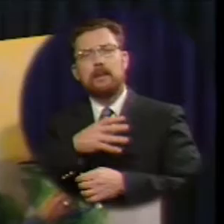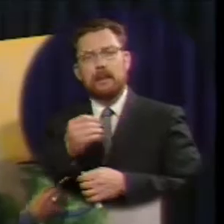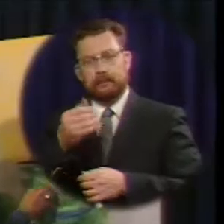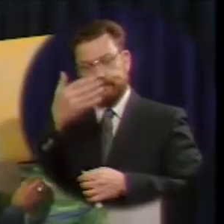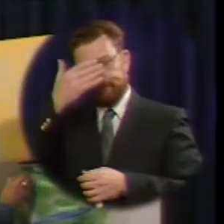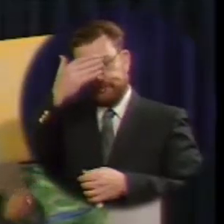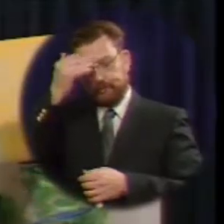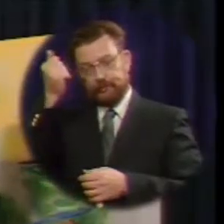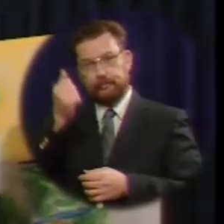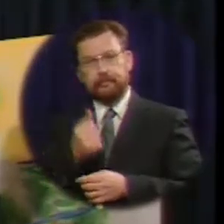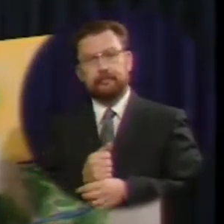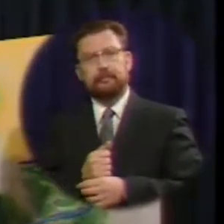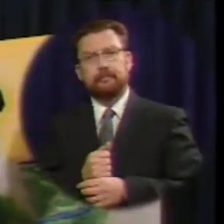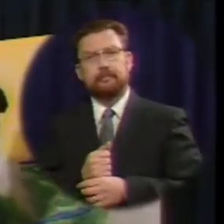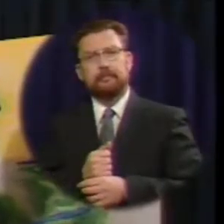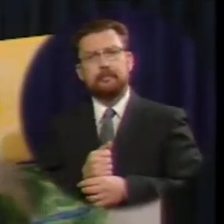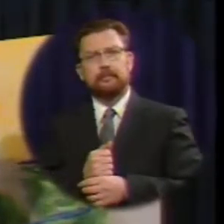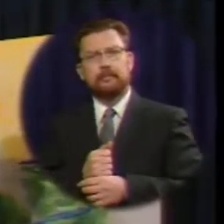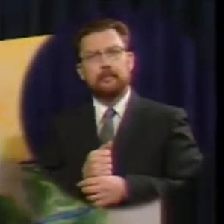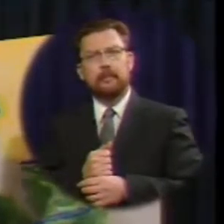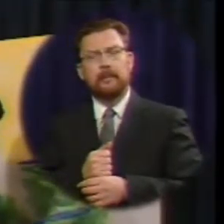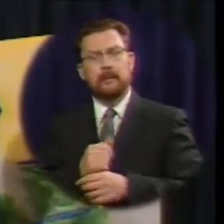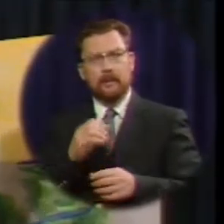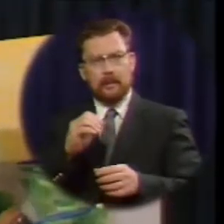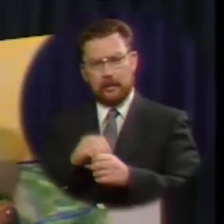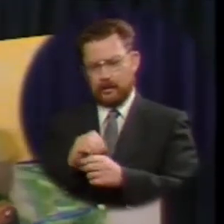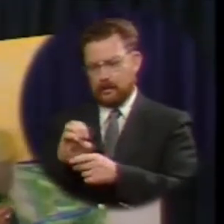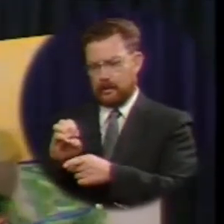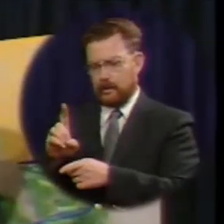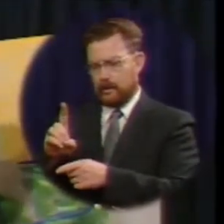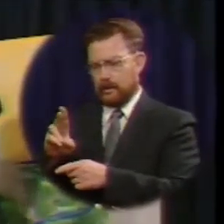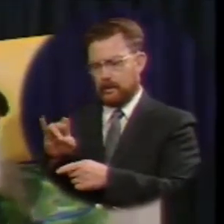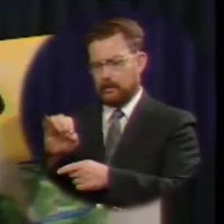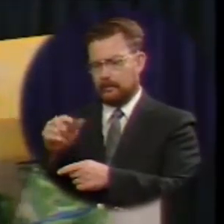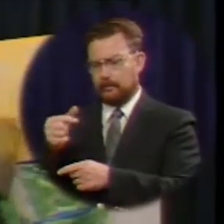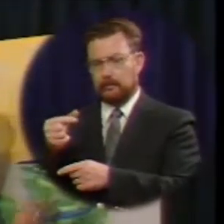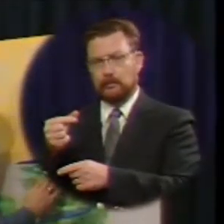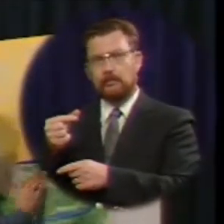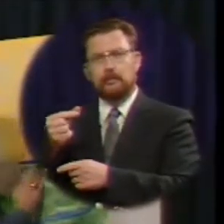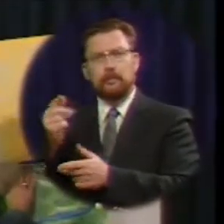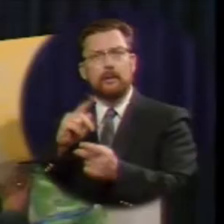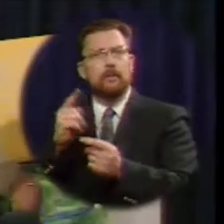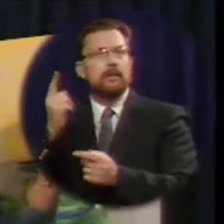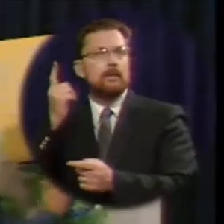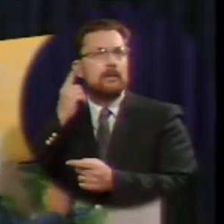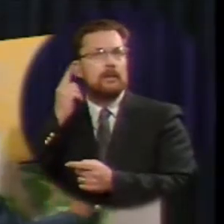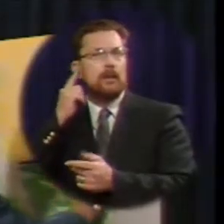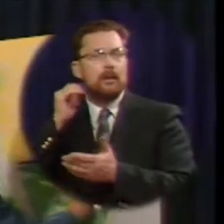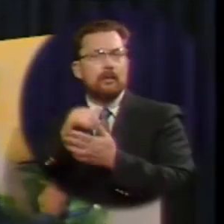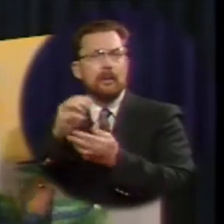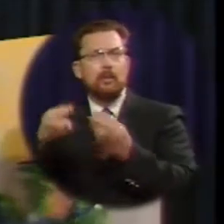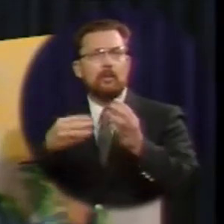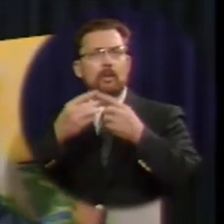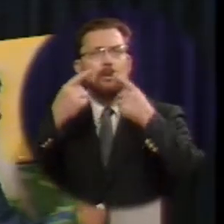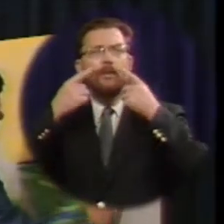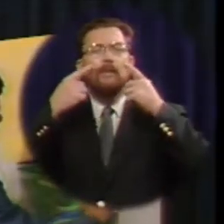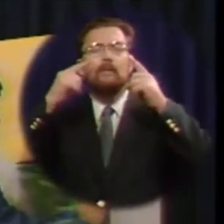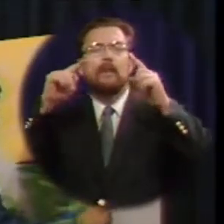about it in Edinburgh people crowded in to hear the world famous team tell the good